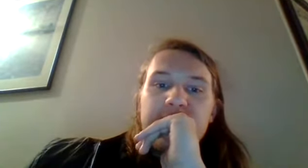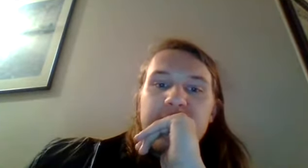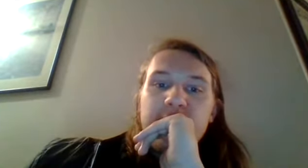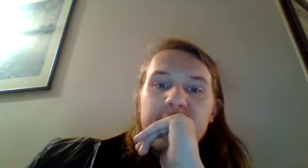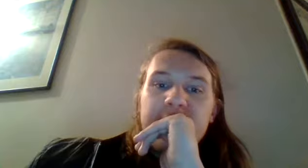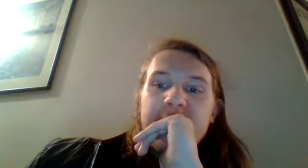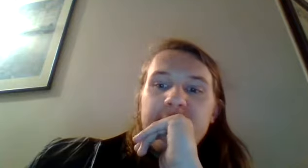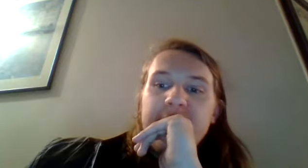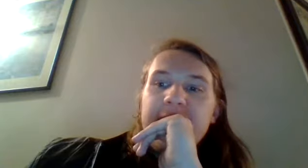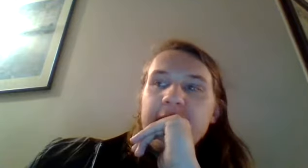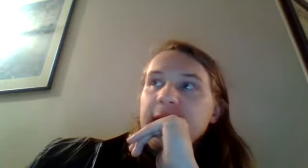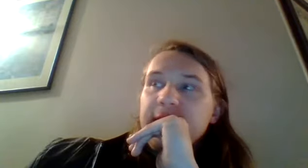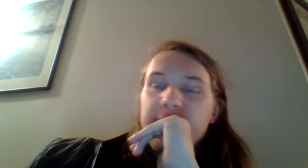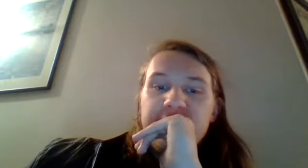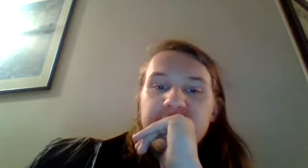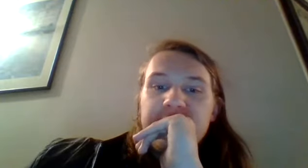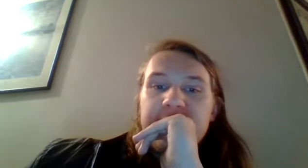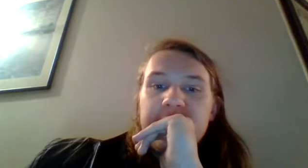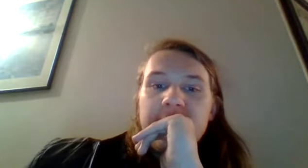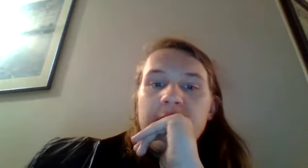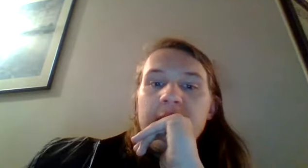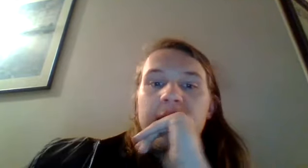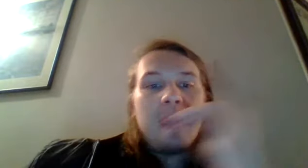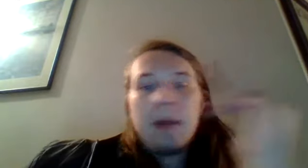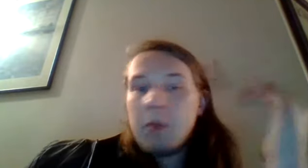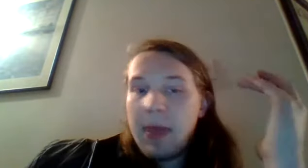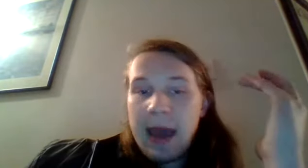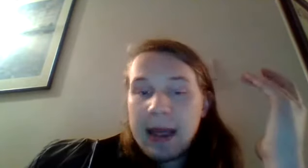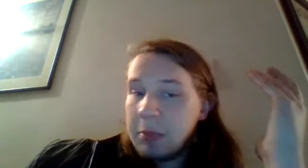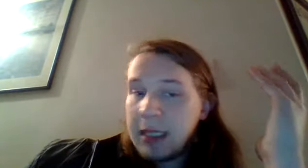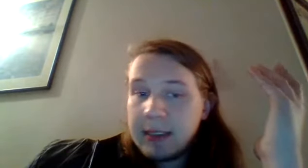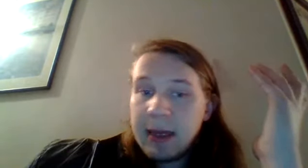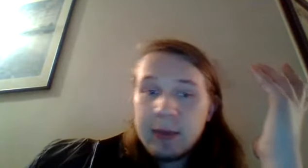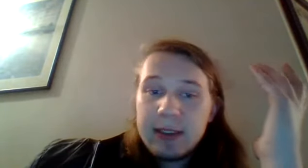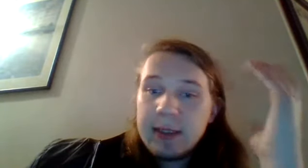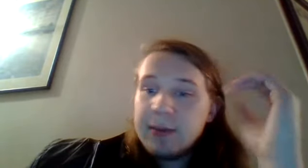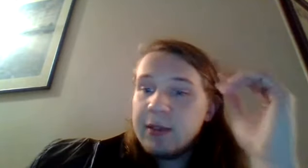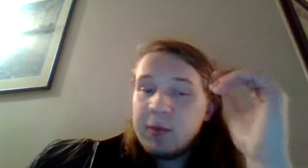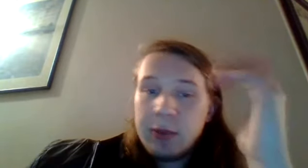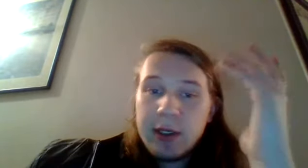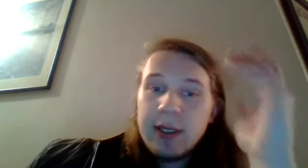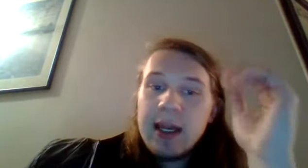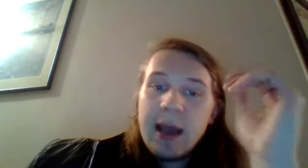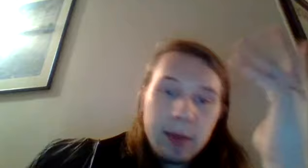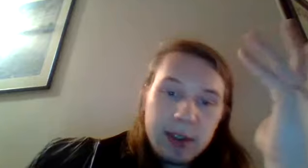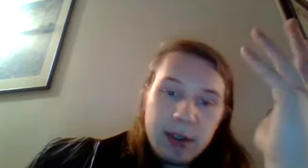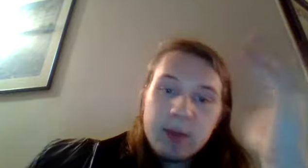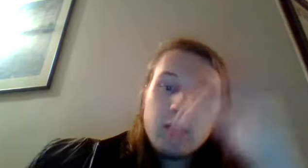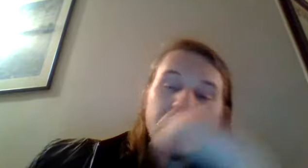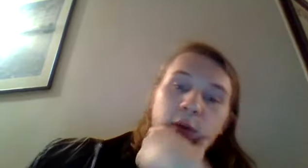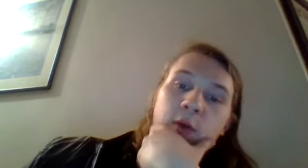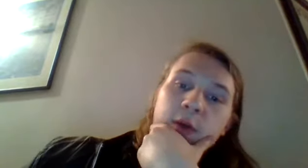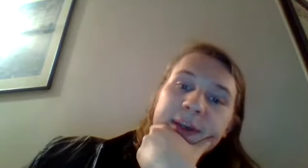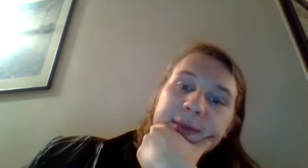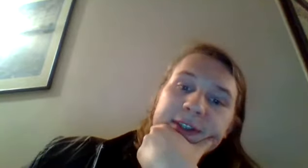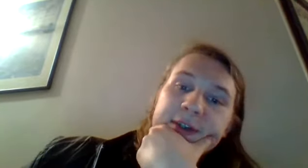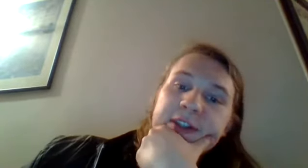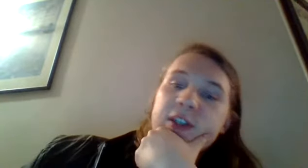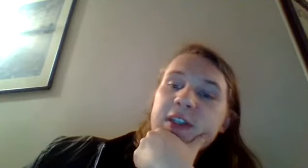mayu at the end thanking kagame for her service uh and at that that's that was this episode it was pretty good i'm enjoying the real world episodes it's just